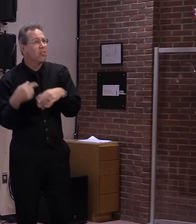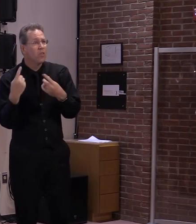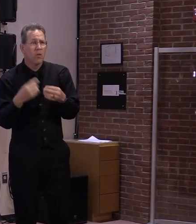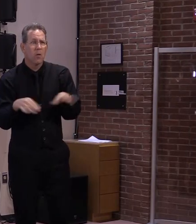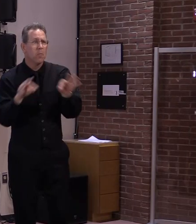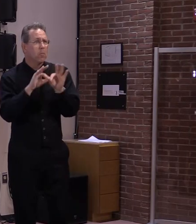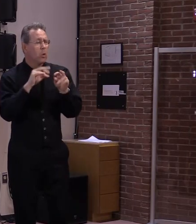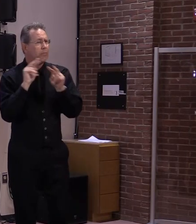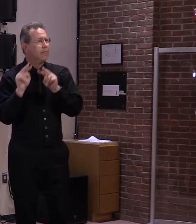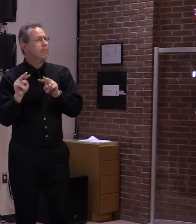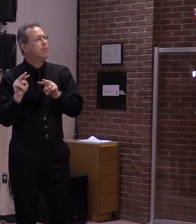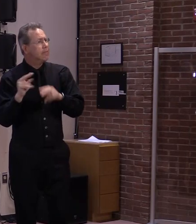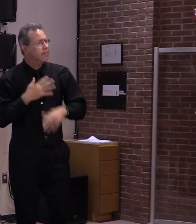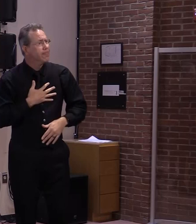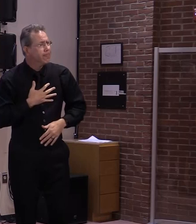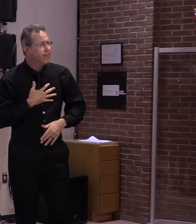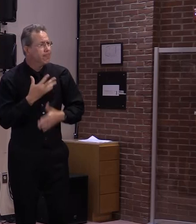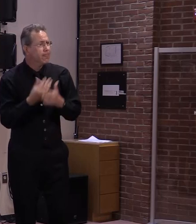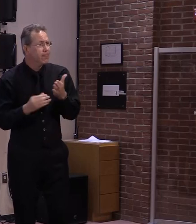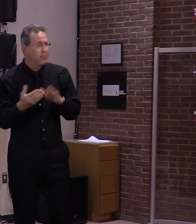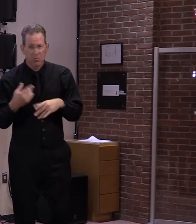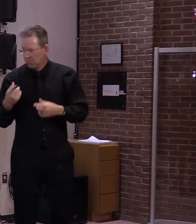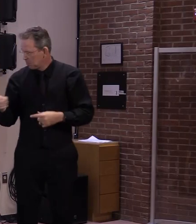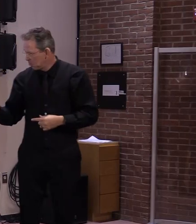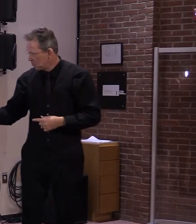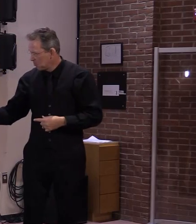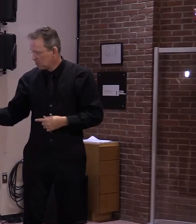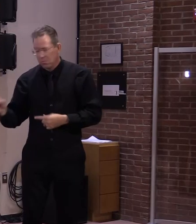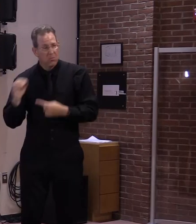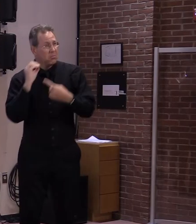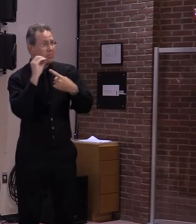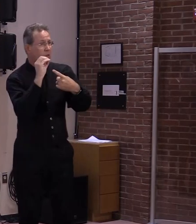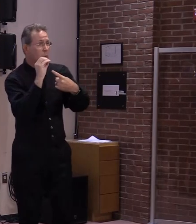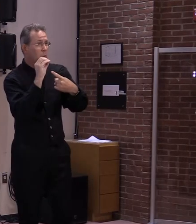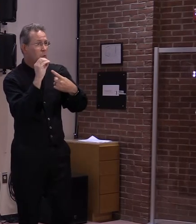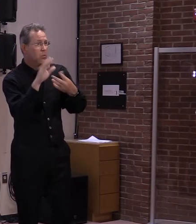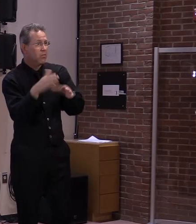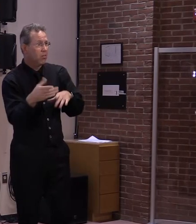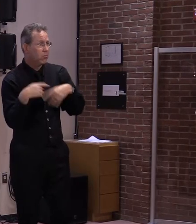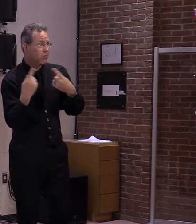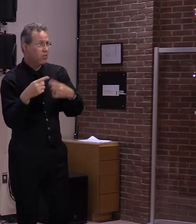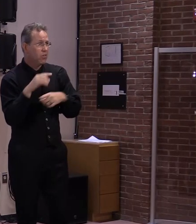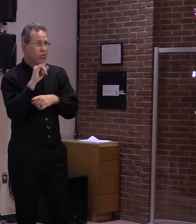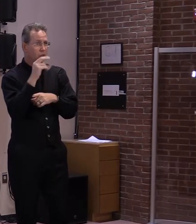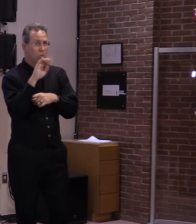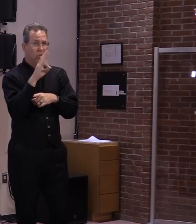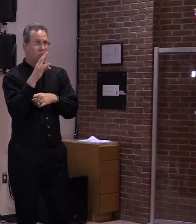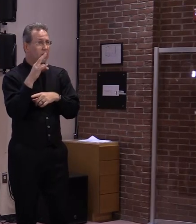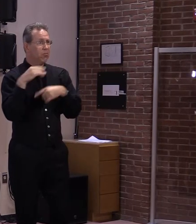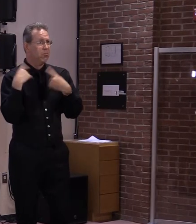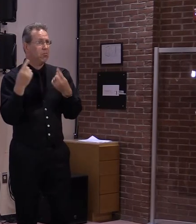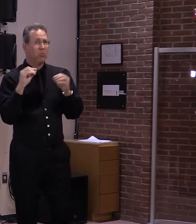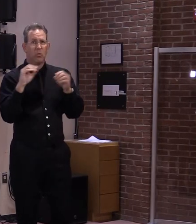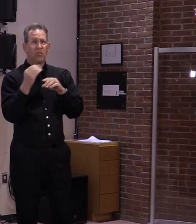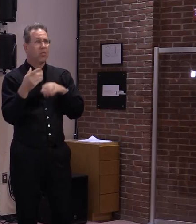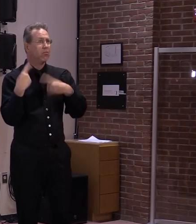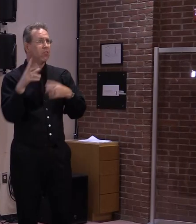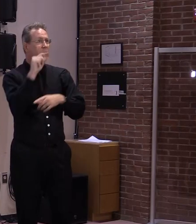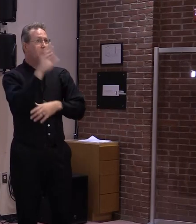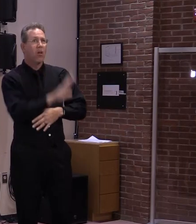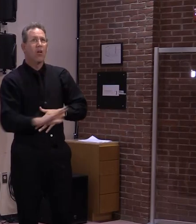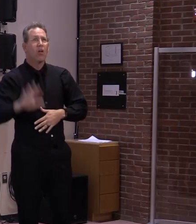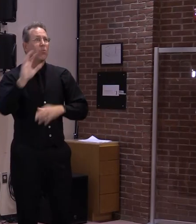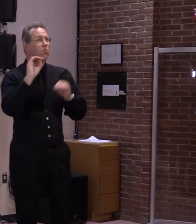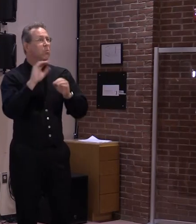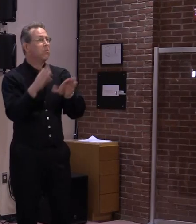single COVID-19 death this week and was the only state in the country to be this fortunate. And generally our fatality rate